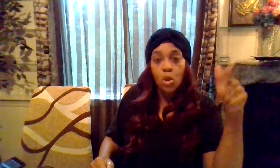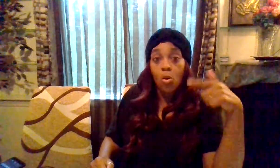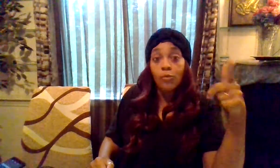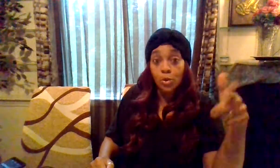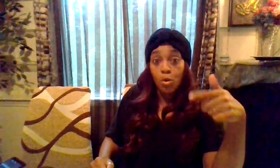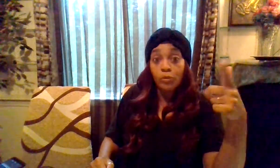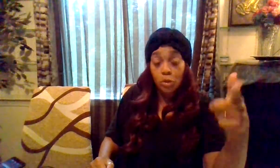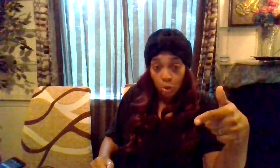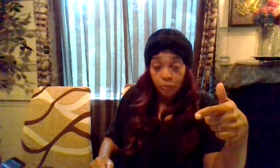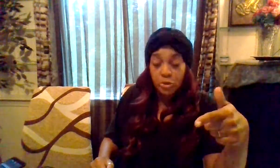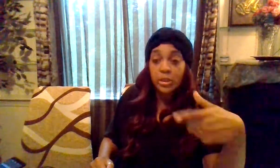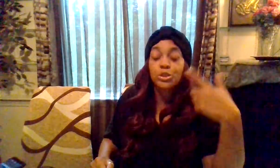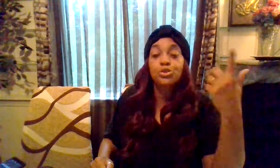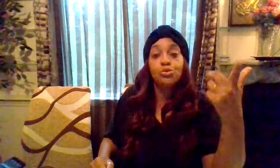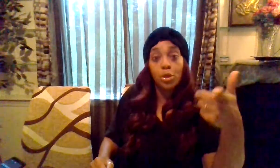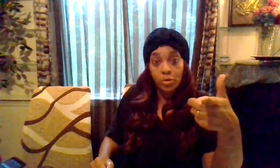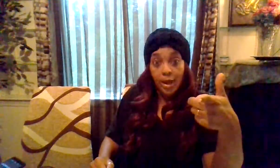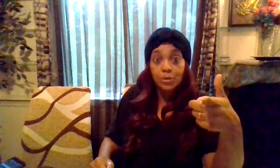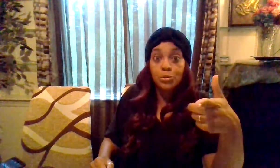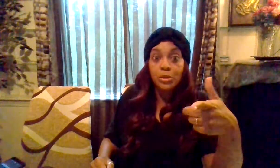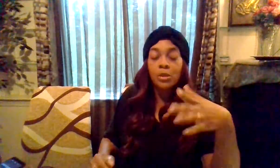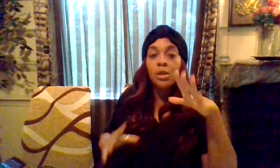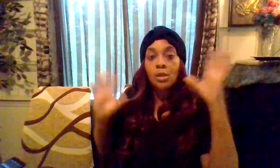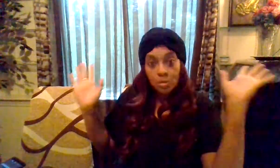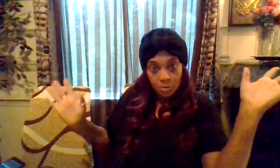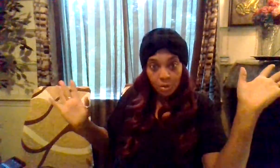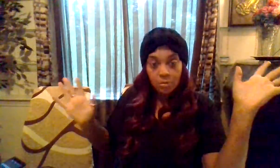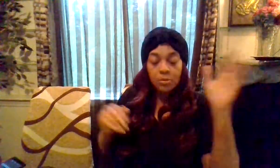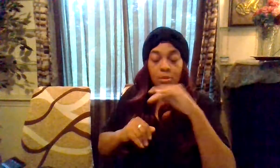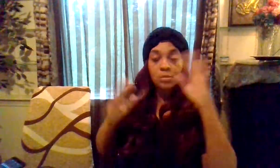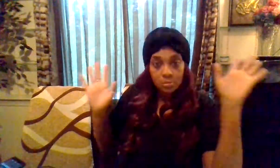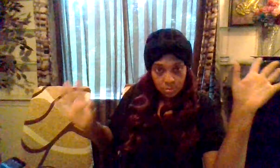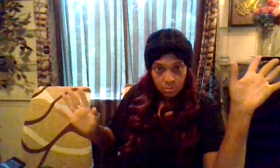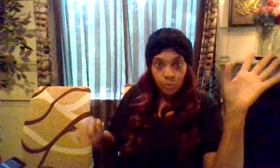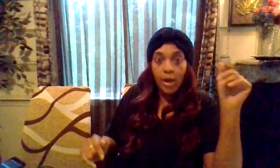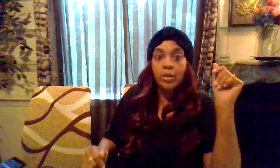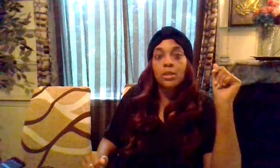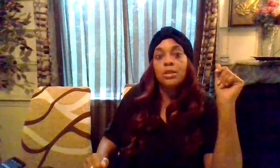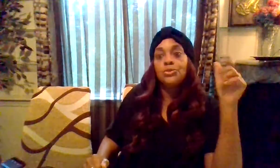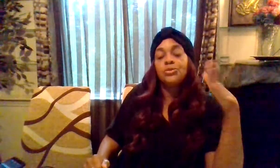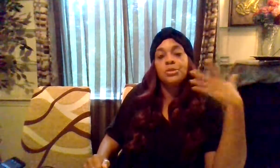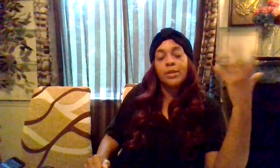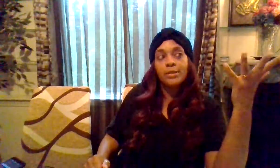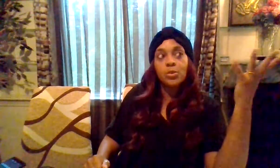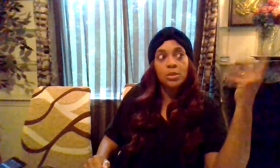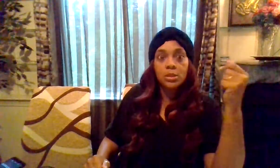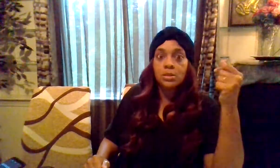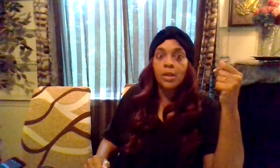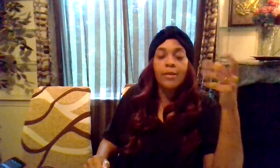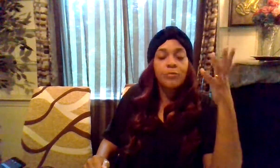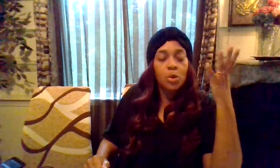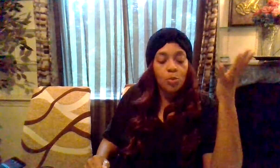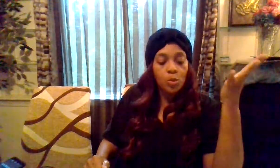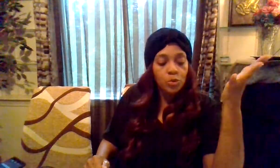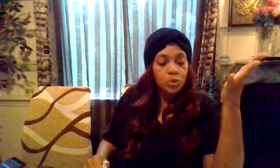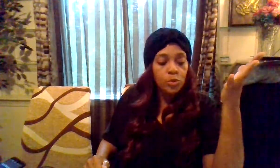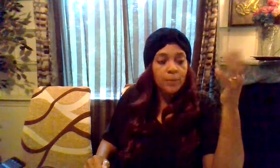over and over and over again until you learn how to do it you know without any issues and that's what it is in life you know what we're doing